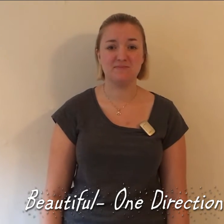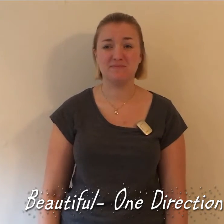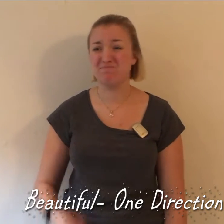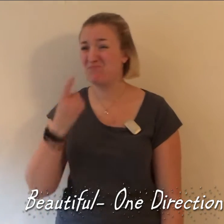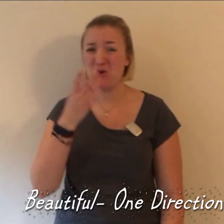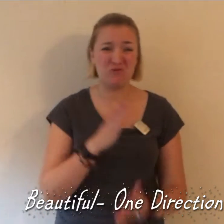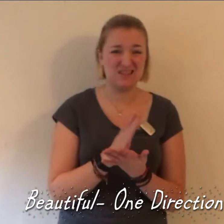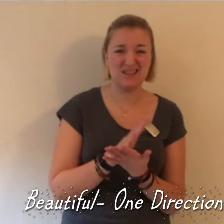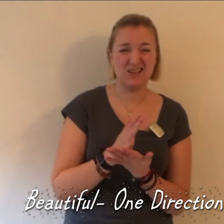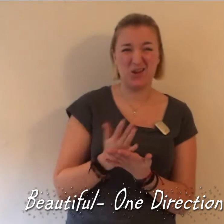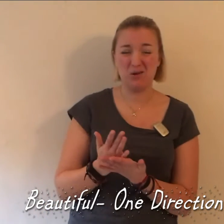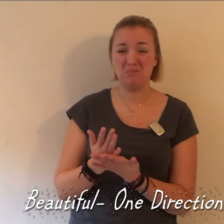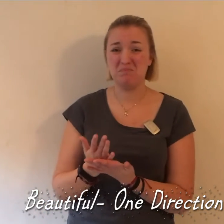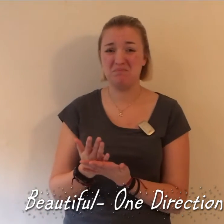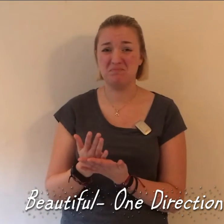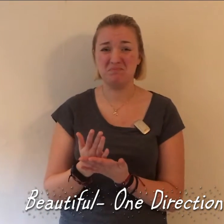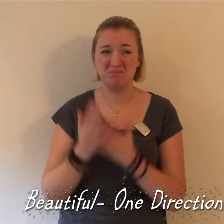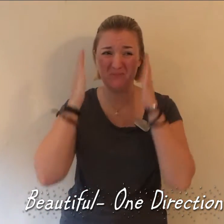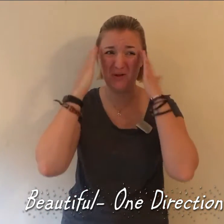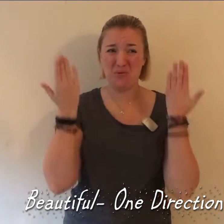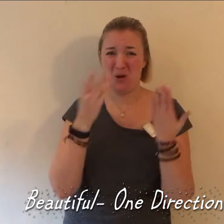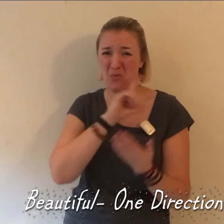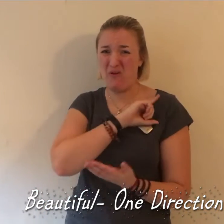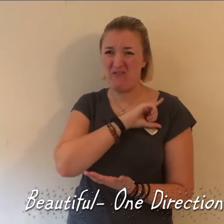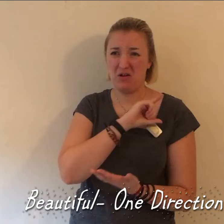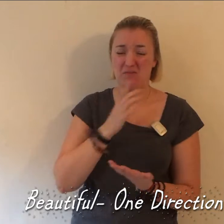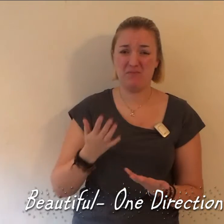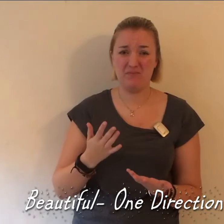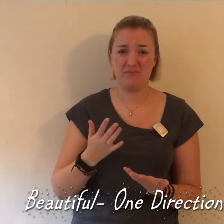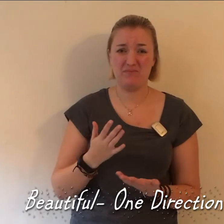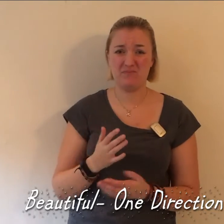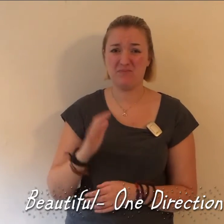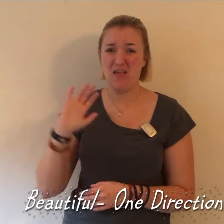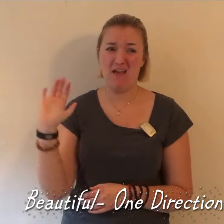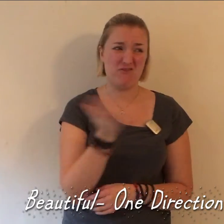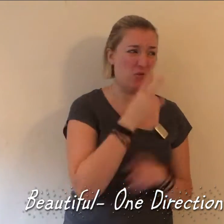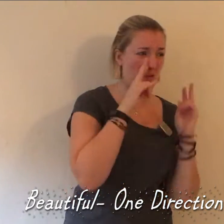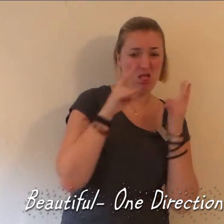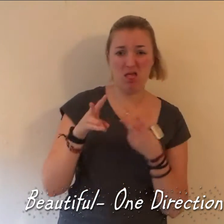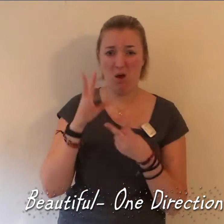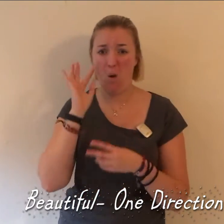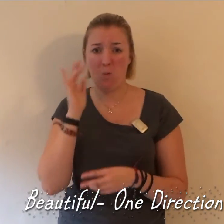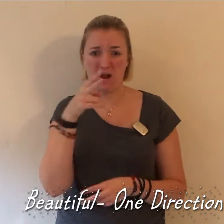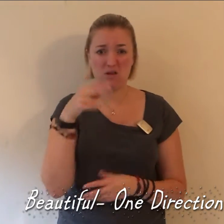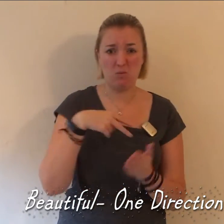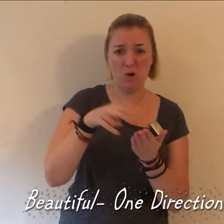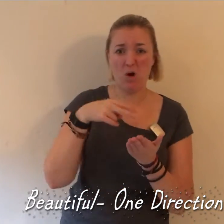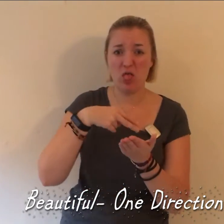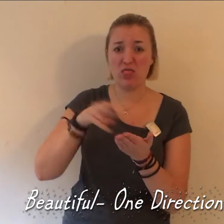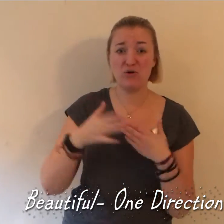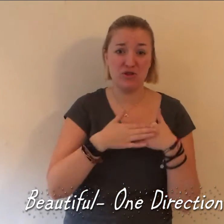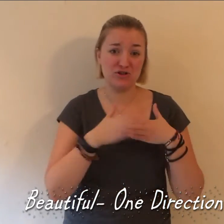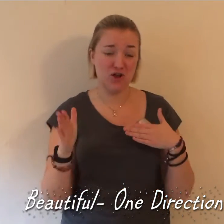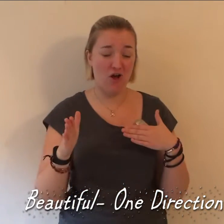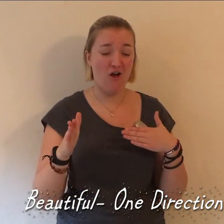You're insecure, don't know what for You're turning heads when you walk through the door